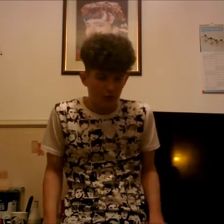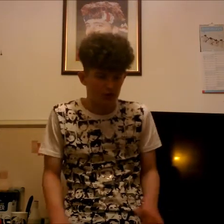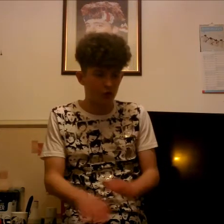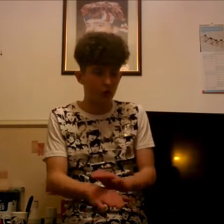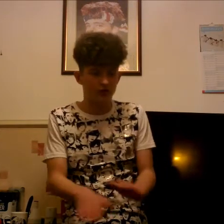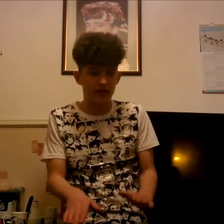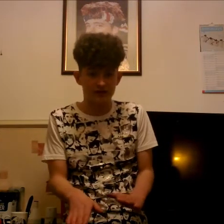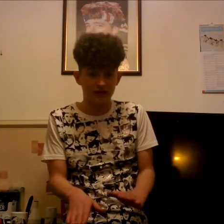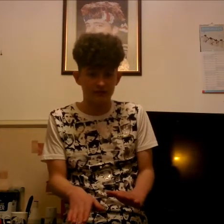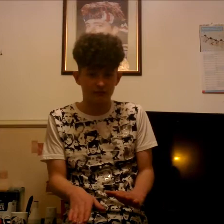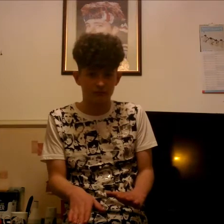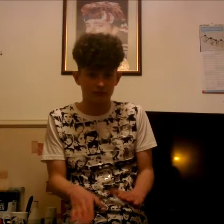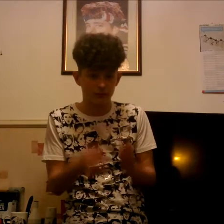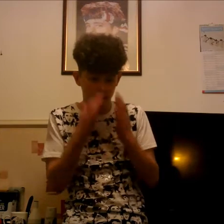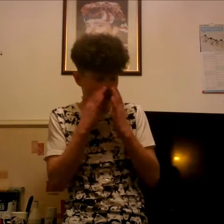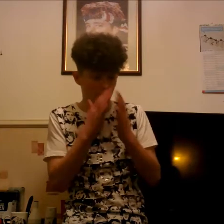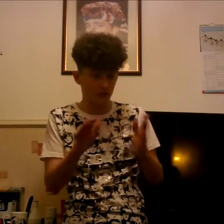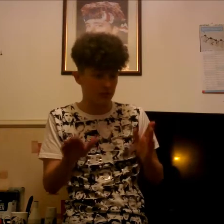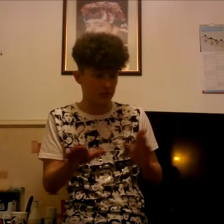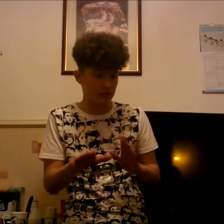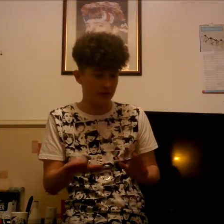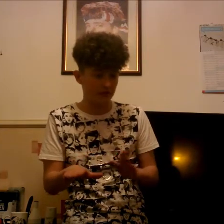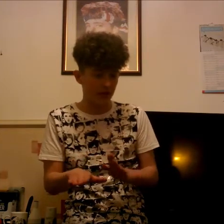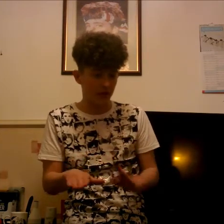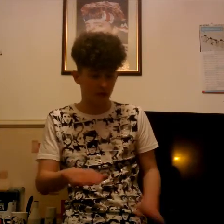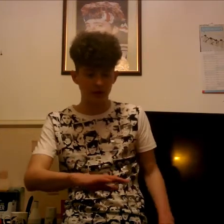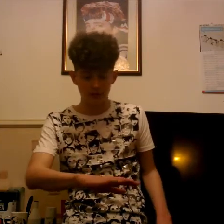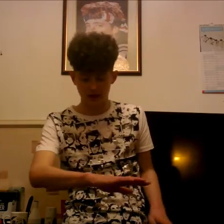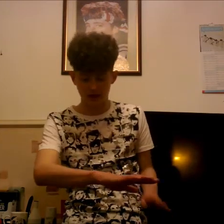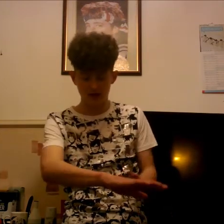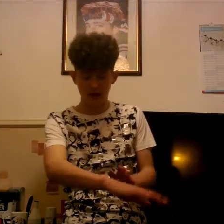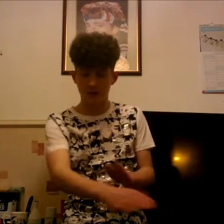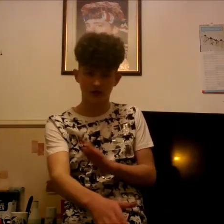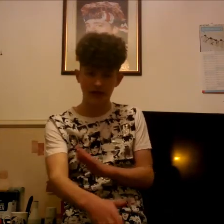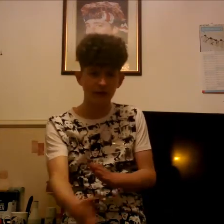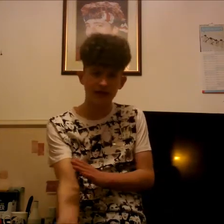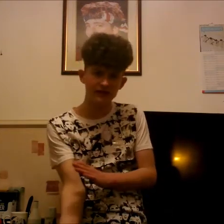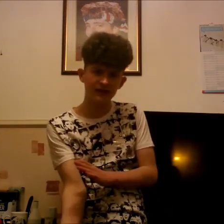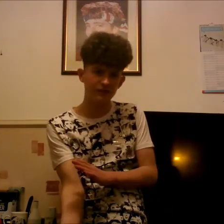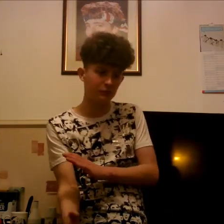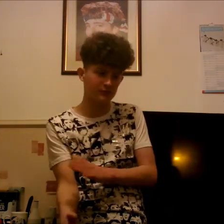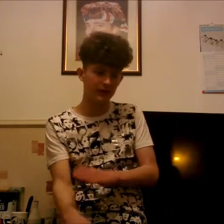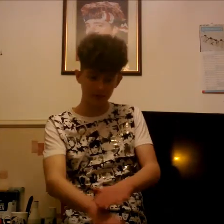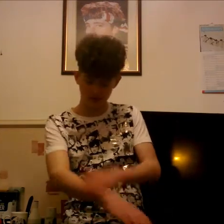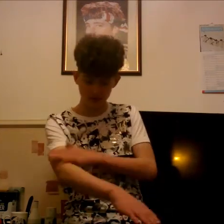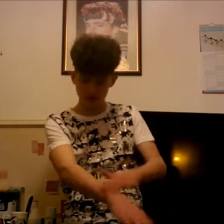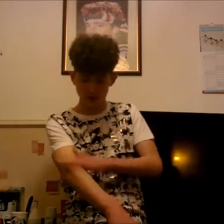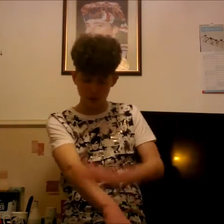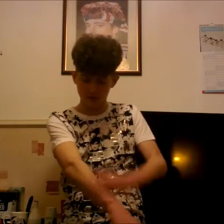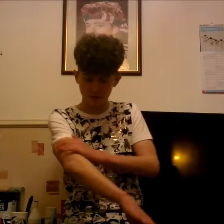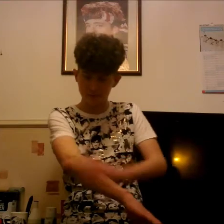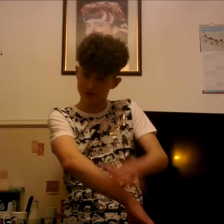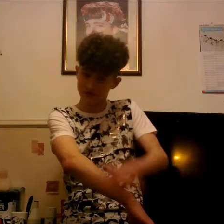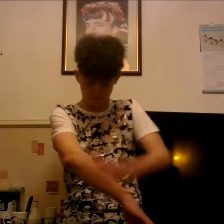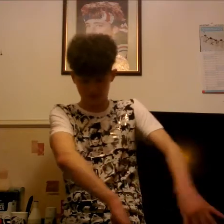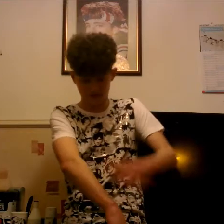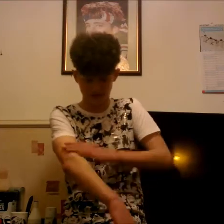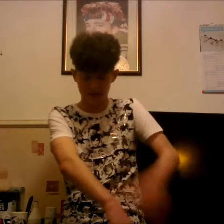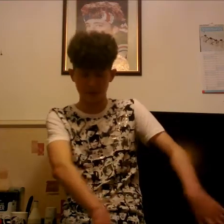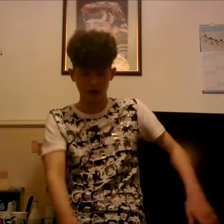so much dead skin oh it was mine i looked i went like that and was dead fascinated but it was mine i was like all the time just scraping it